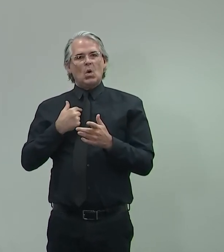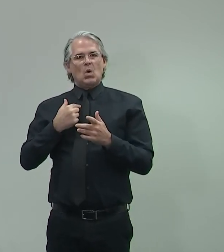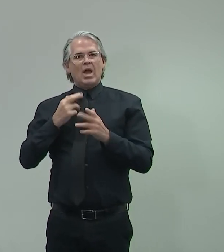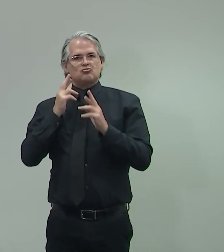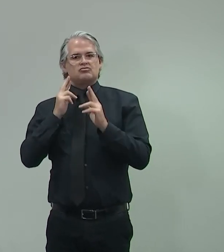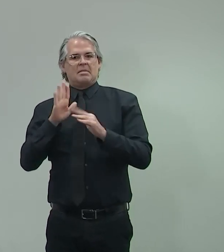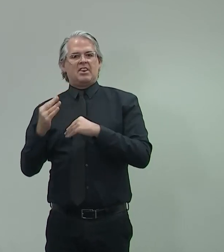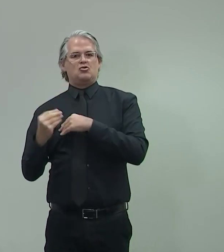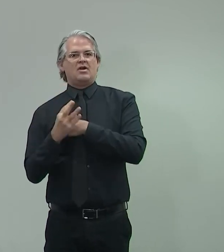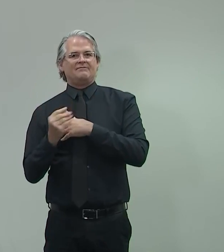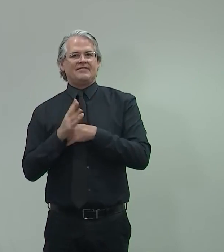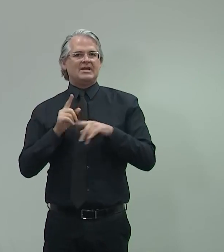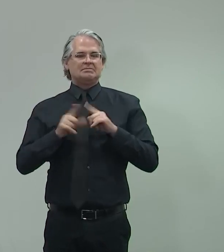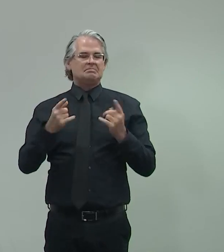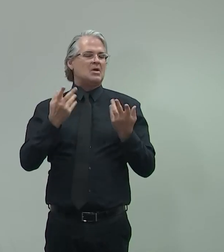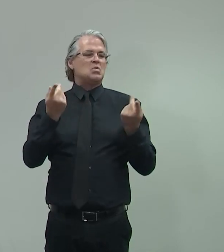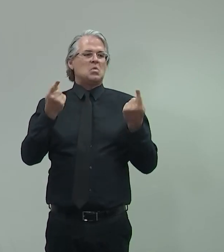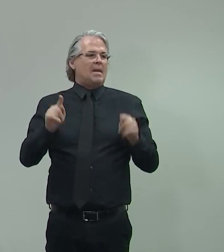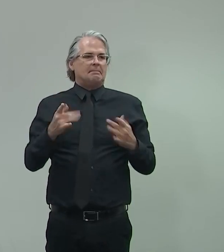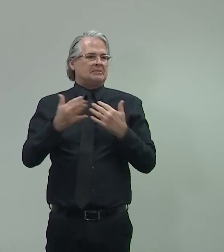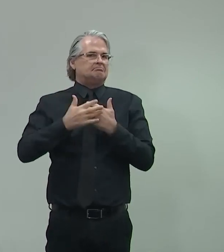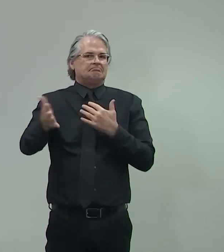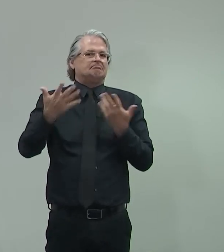haven't read it. Thank you. Thanks a lot. Appreciate it, everybody. Have a great day. Thank